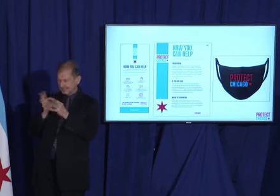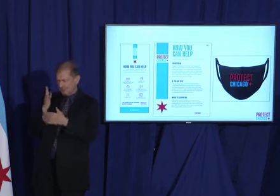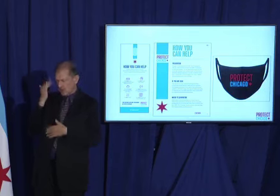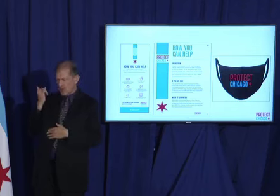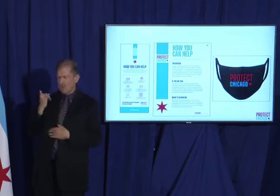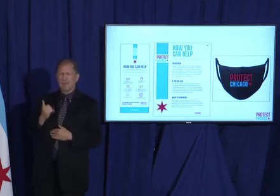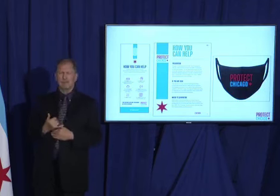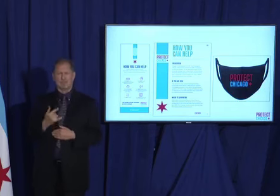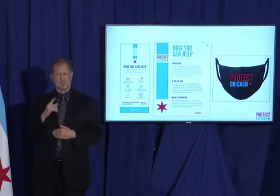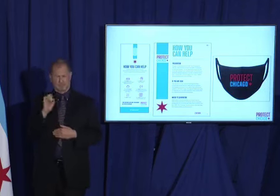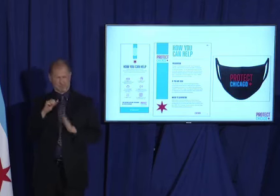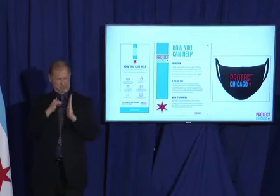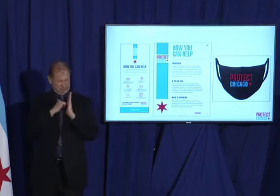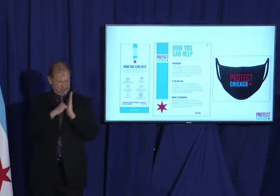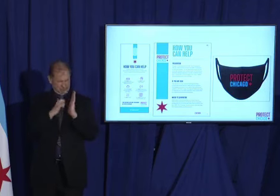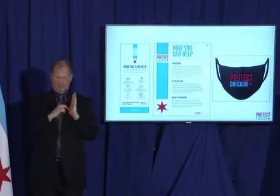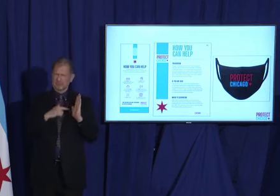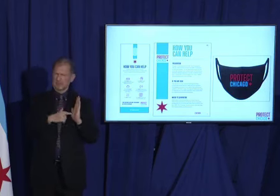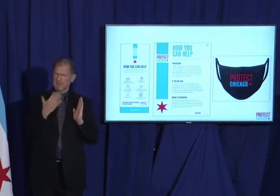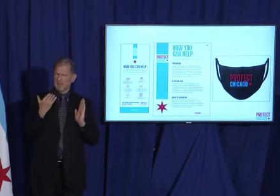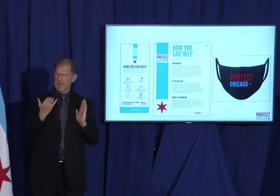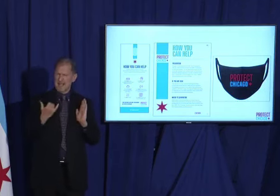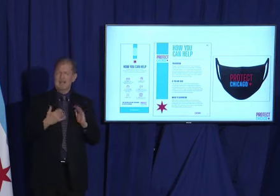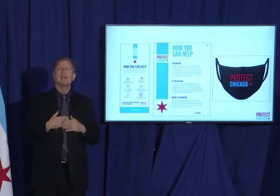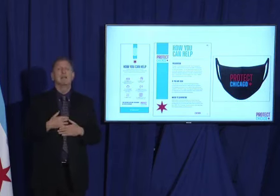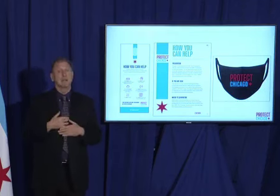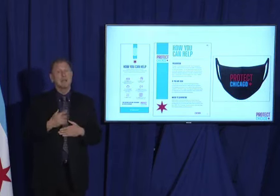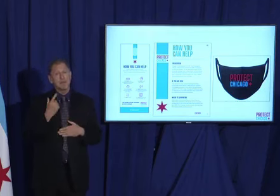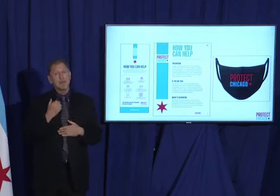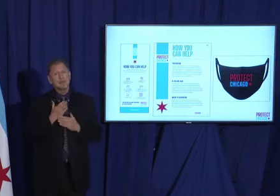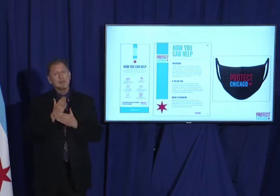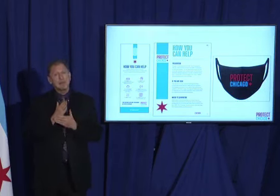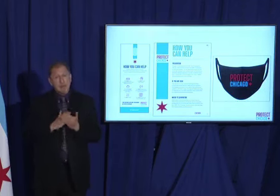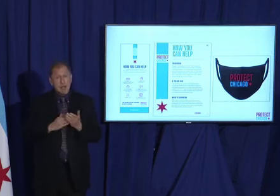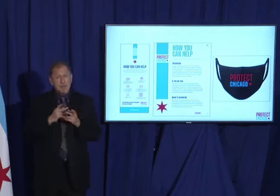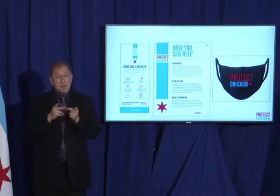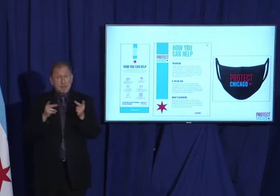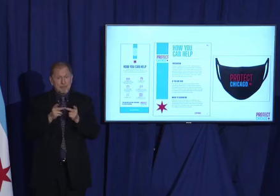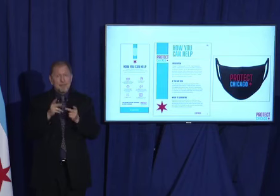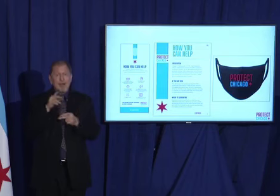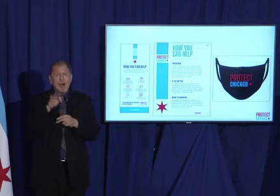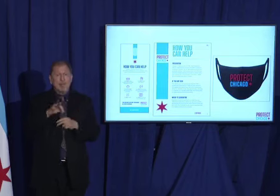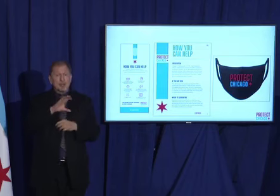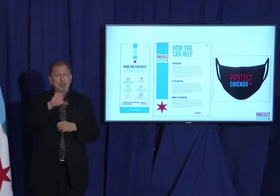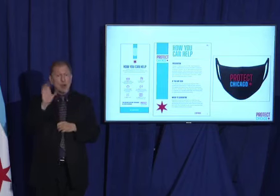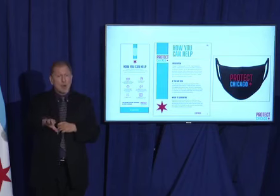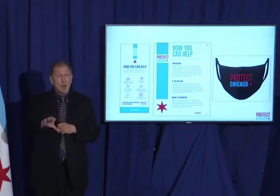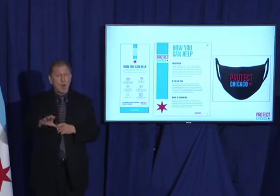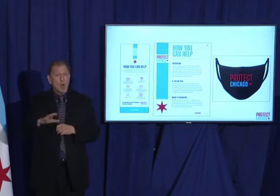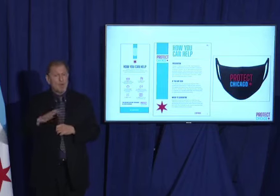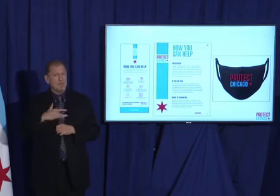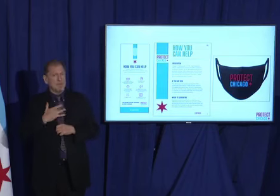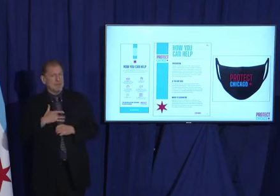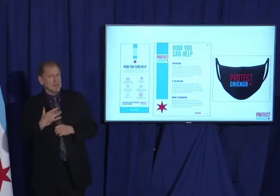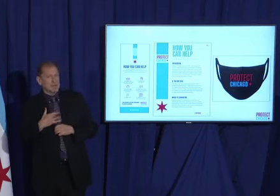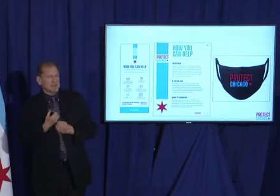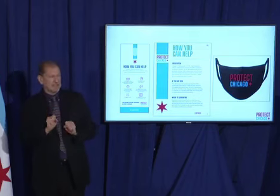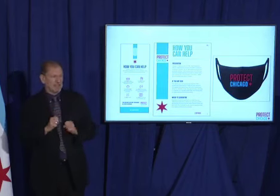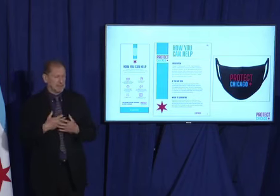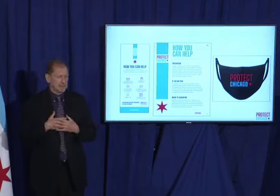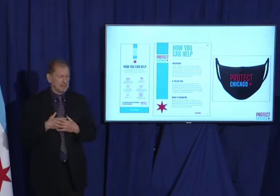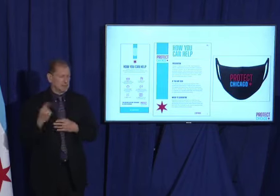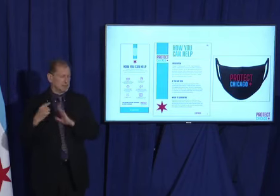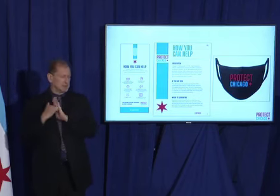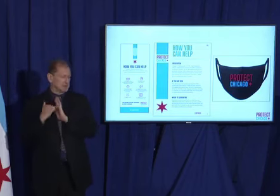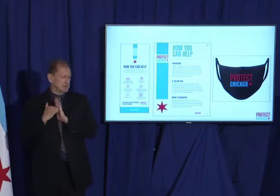in some areas of our city, people are particularly scared. They're skeptical of the government